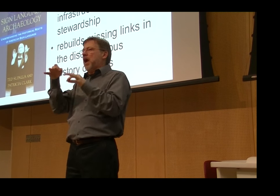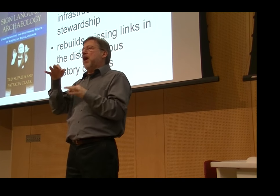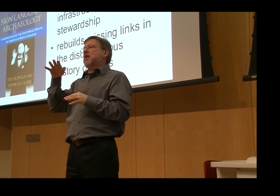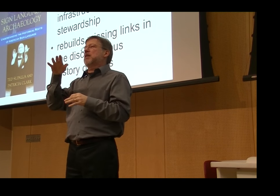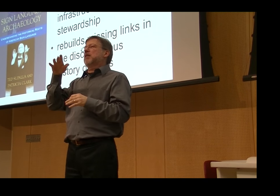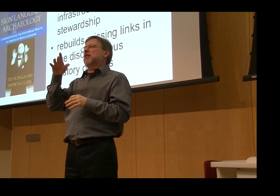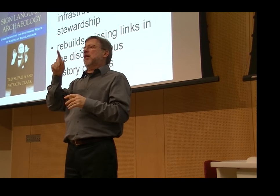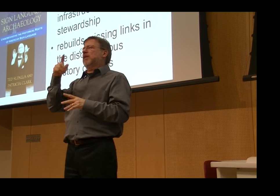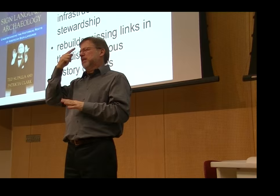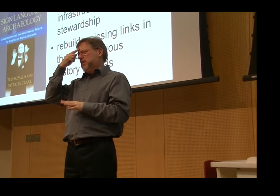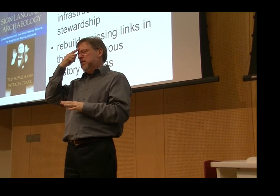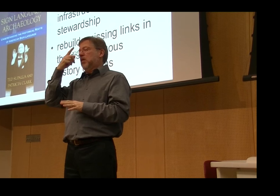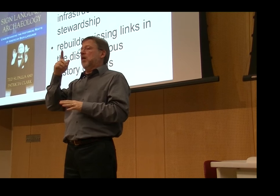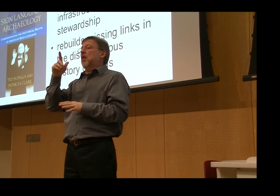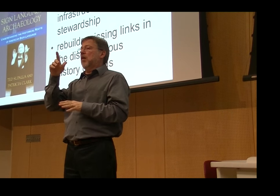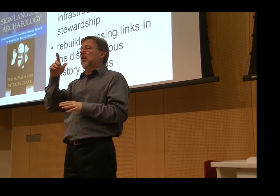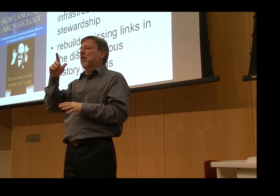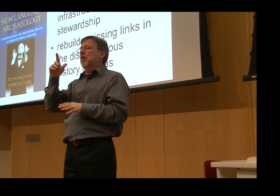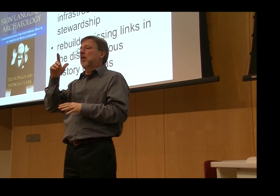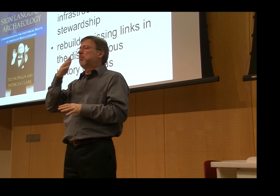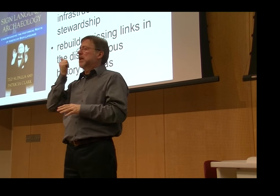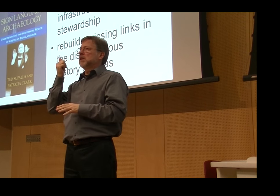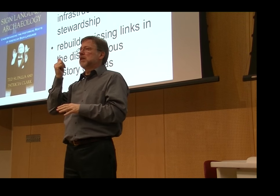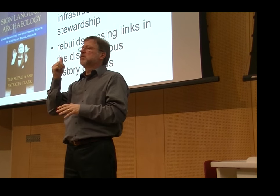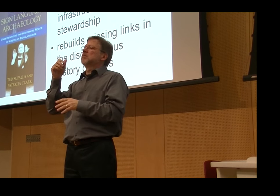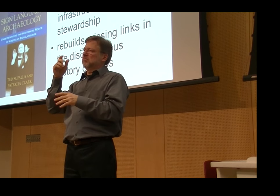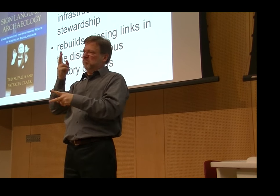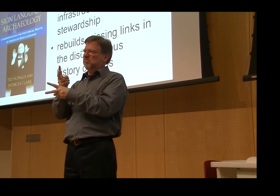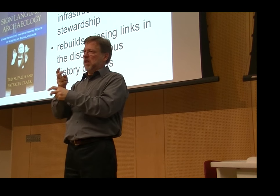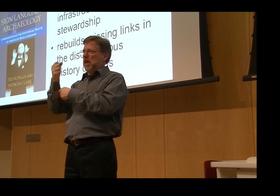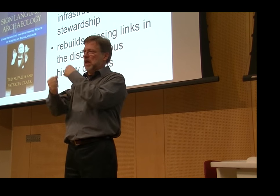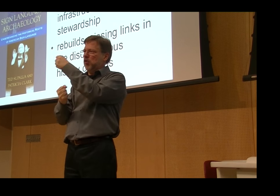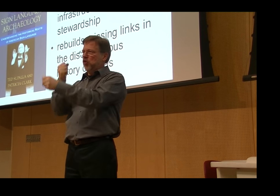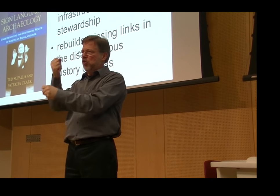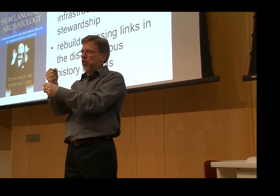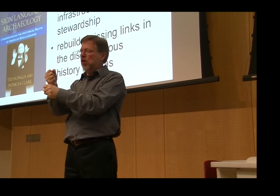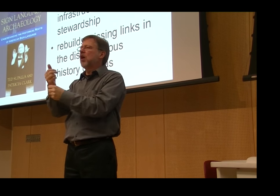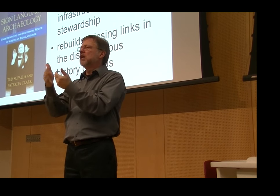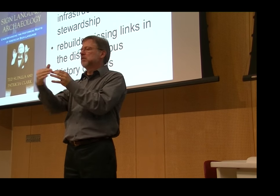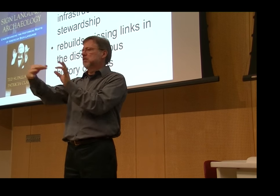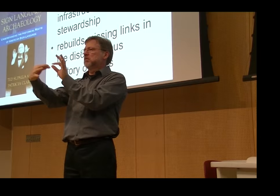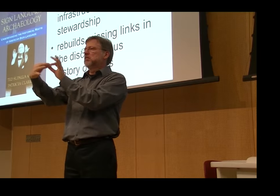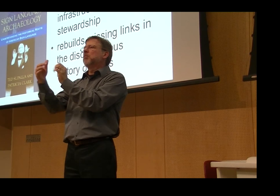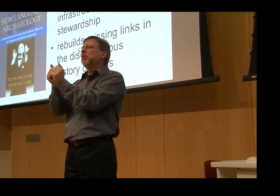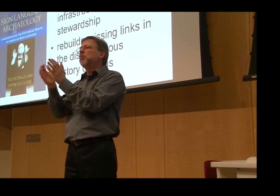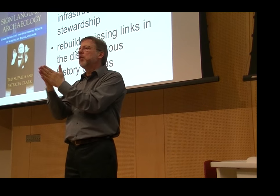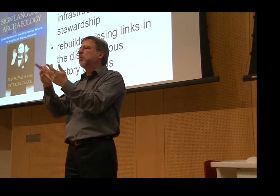We investigated, and I didn't convey this